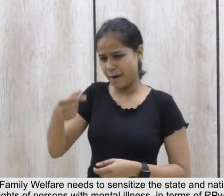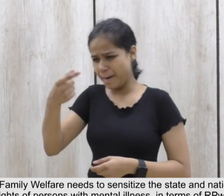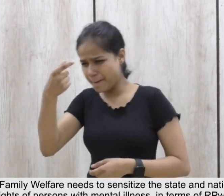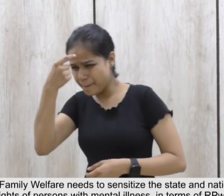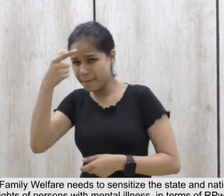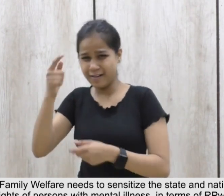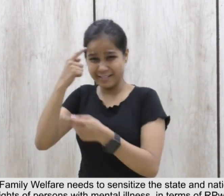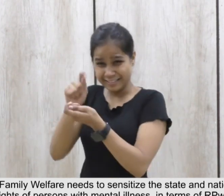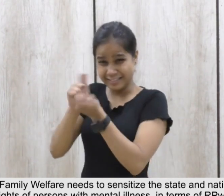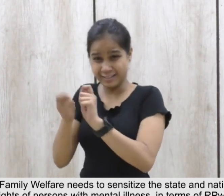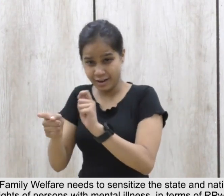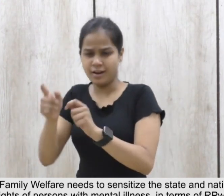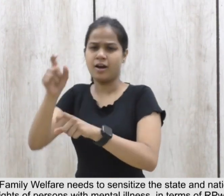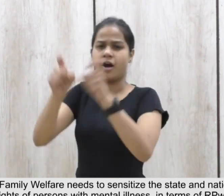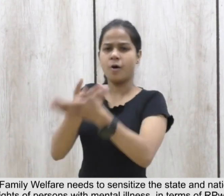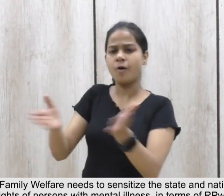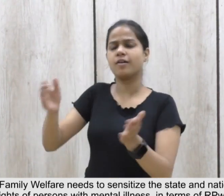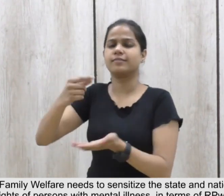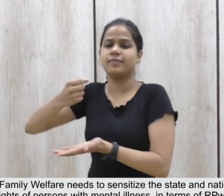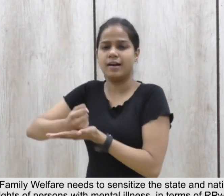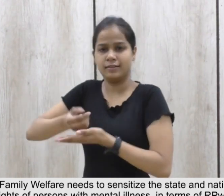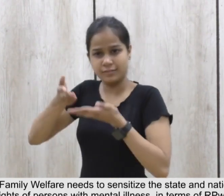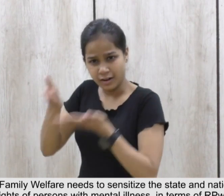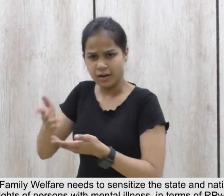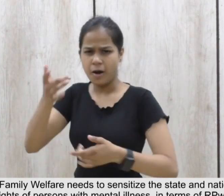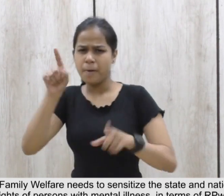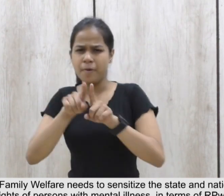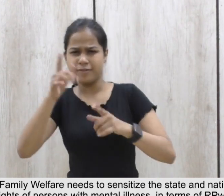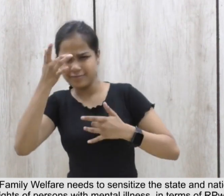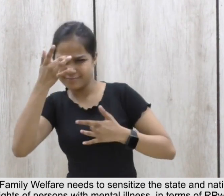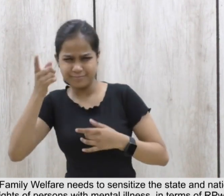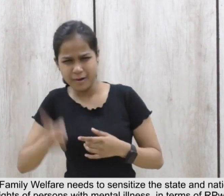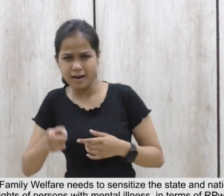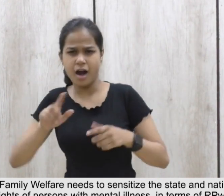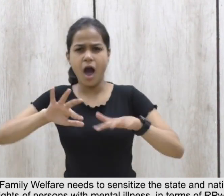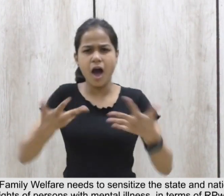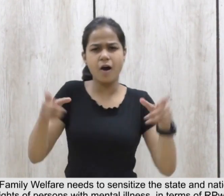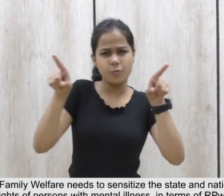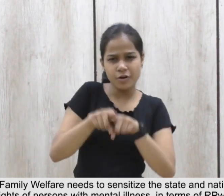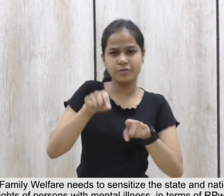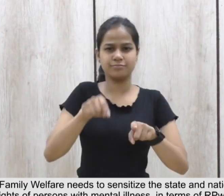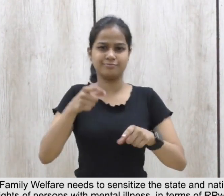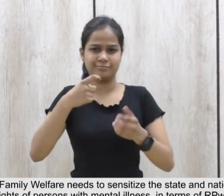Ministry of Health and Humanities in terms of RPWD 2016. Ministry